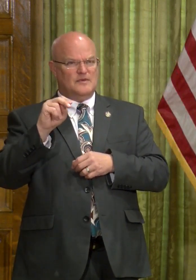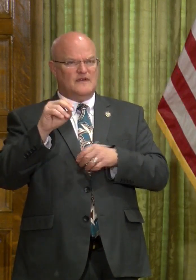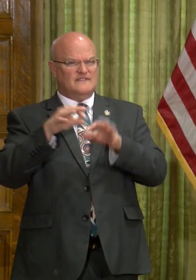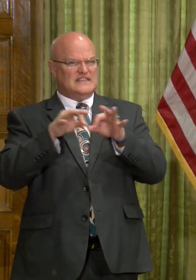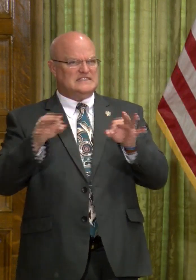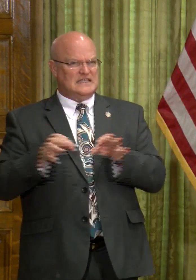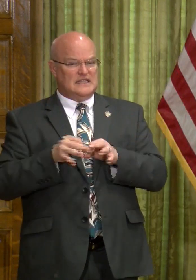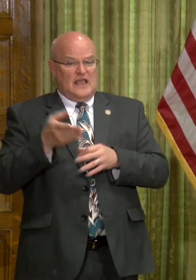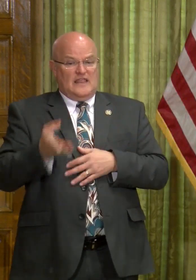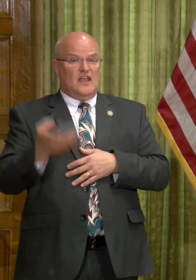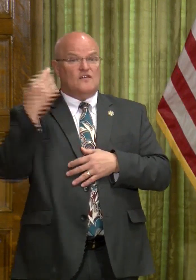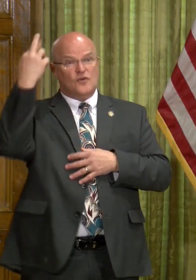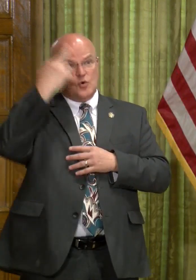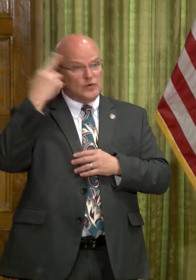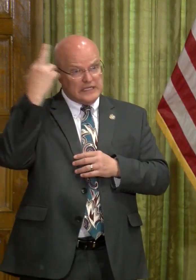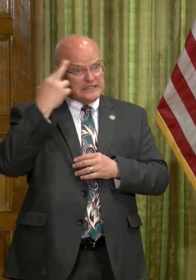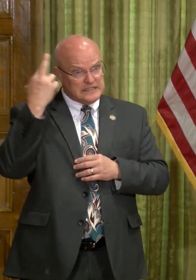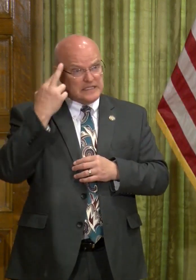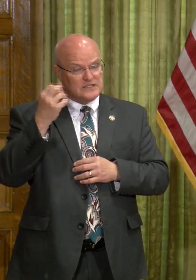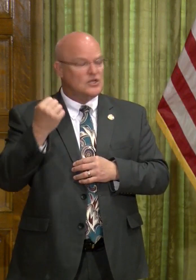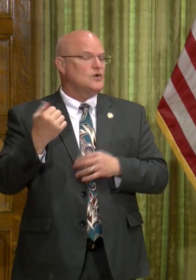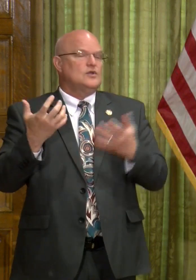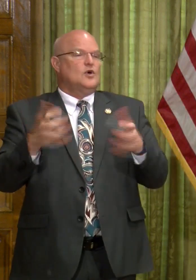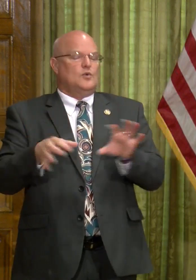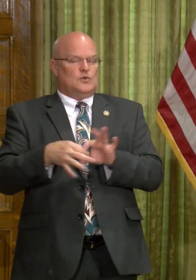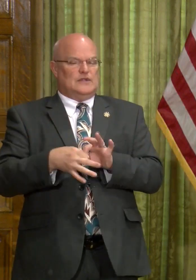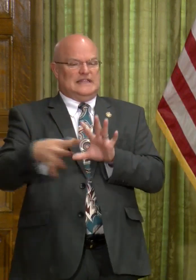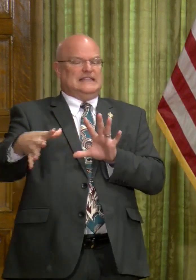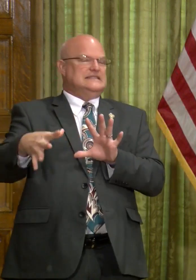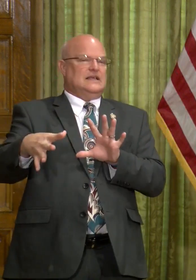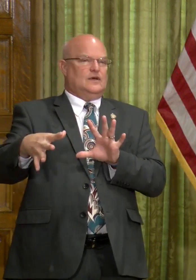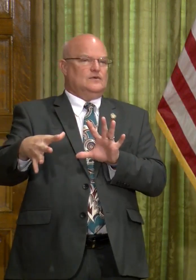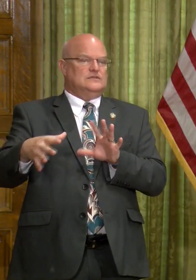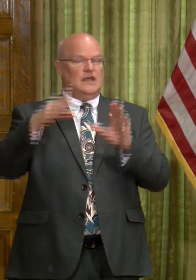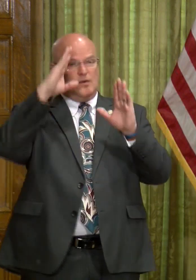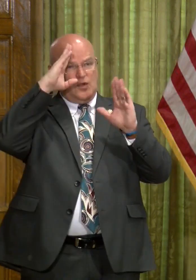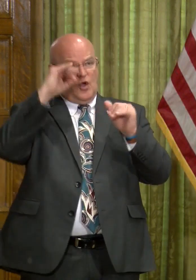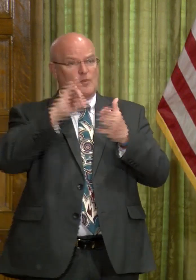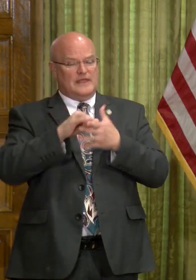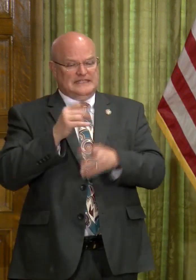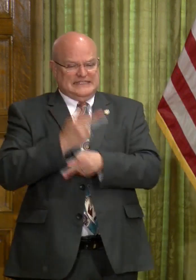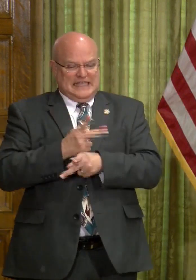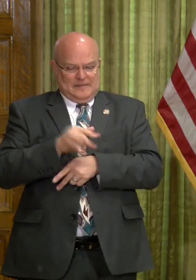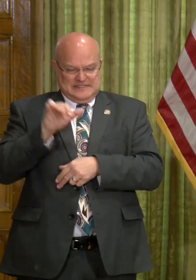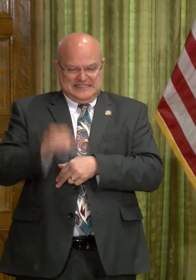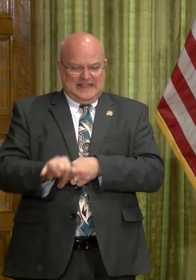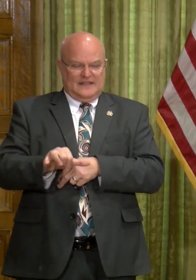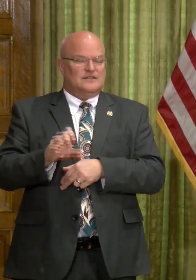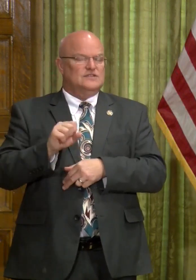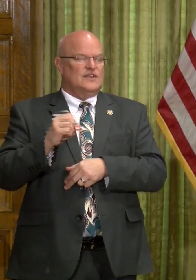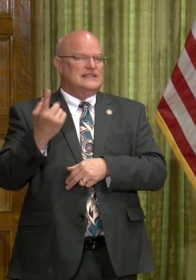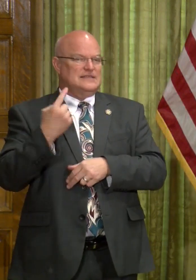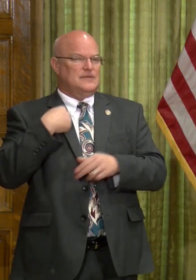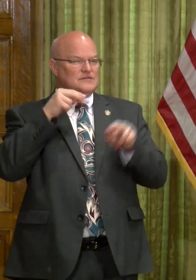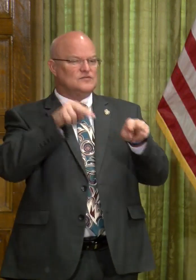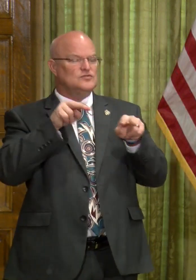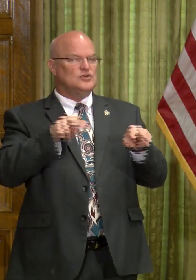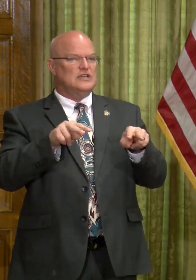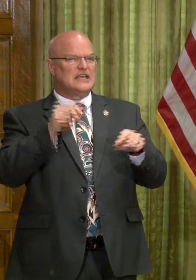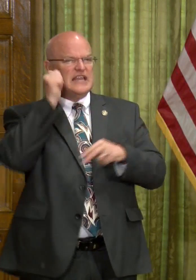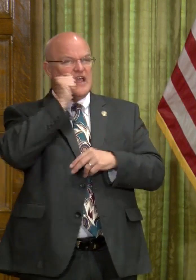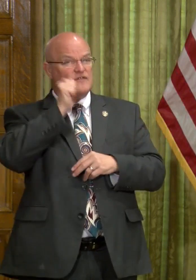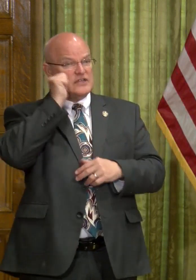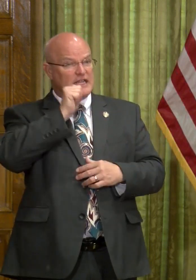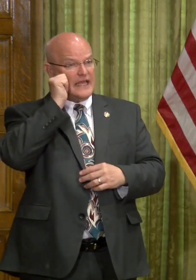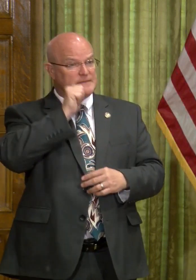Uh, mean, they're there for a reason. And so we don't want to release those, and we hope that it is contained there. So that's something you have to look at day